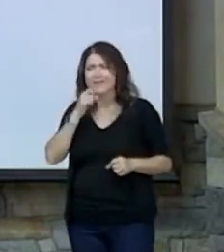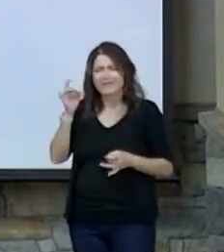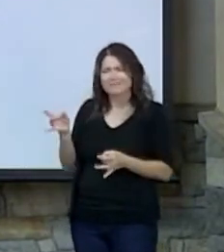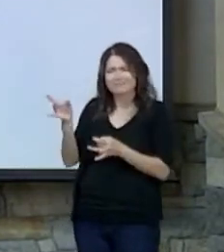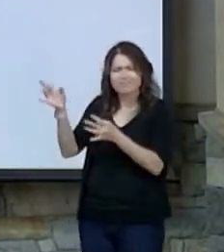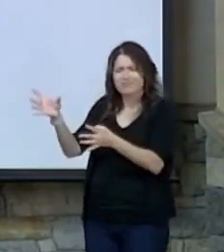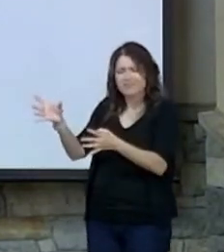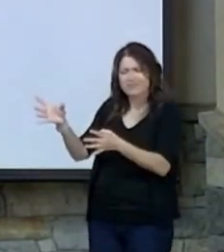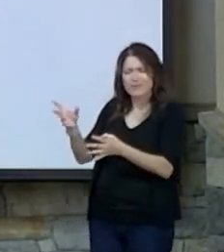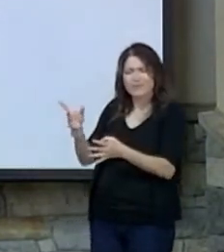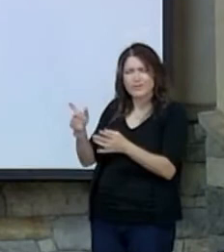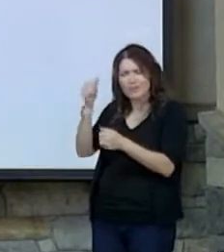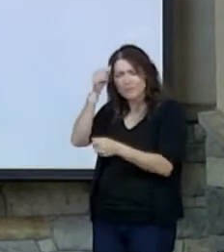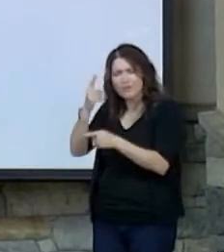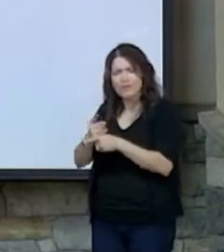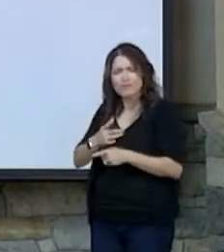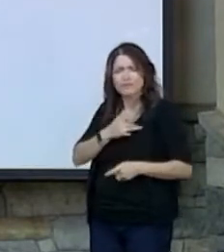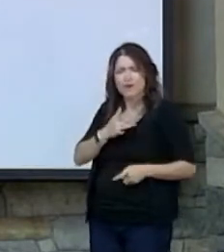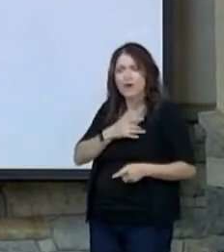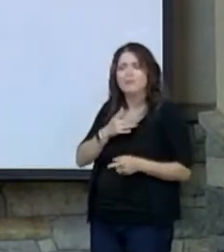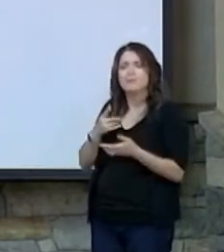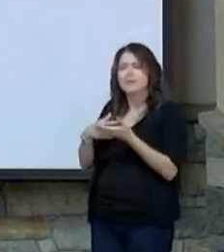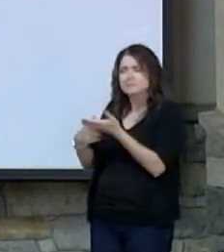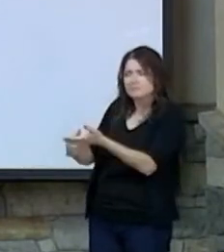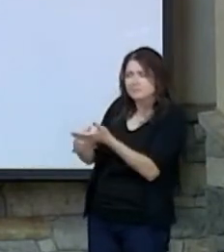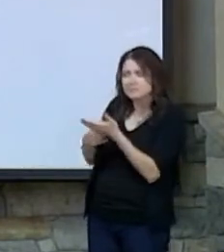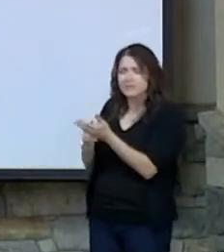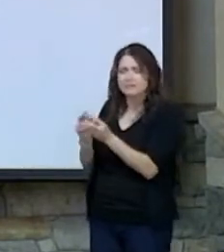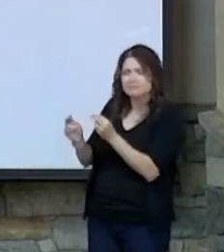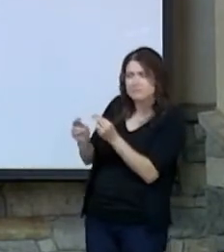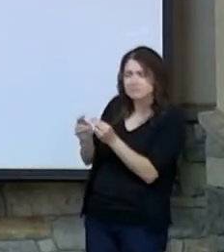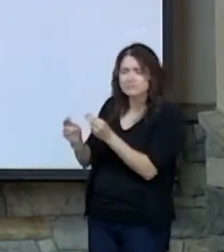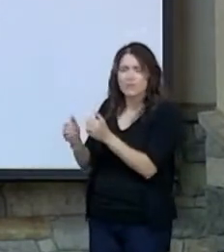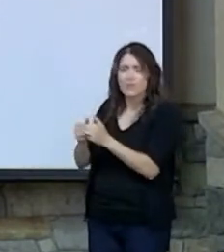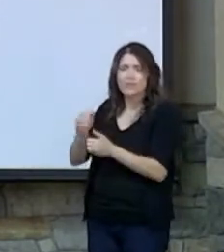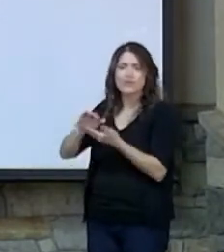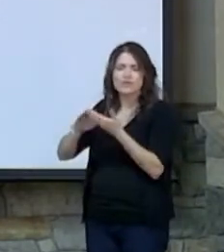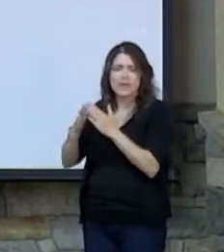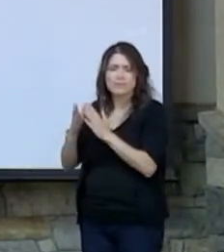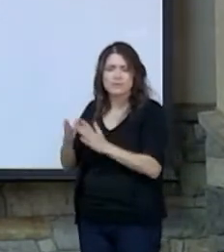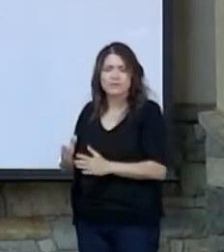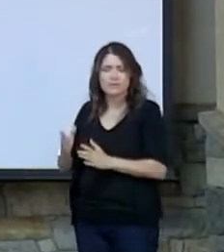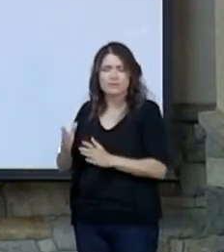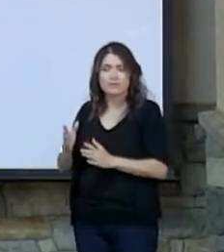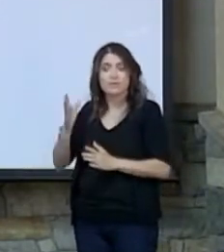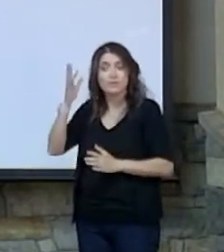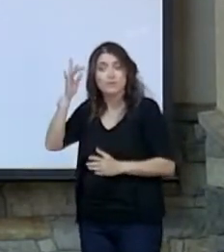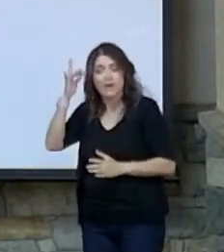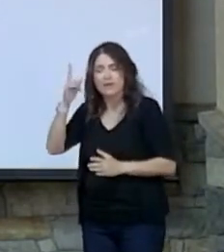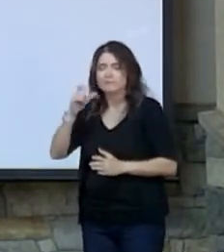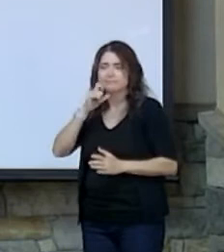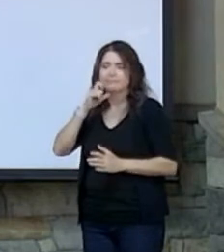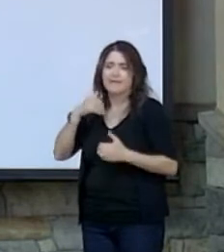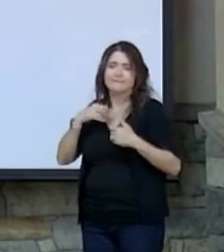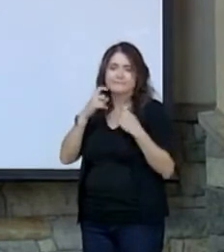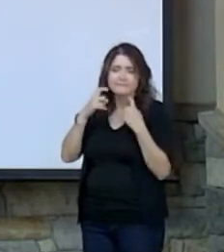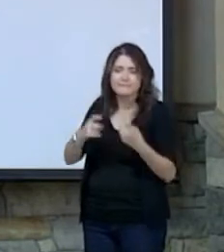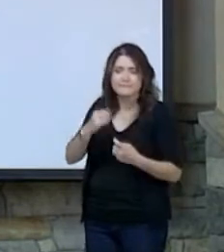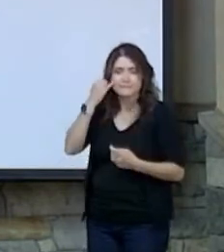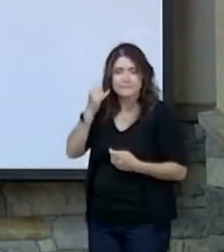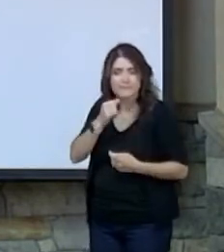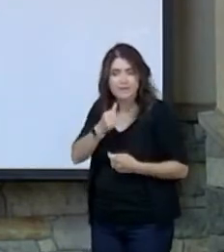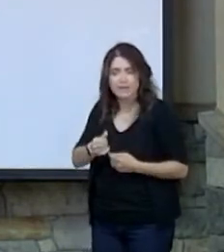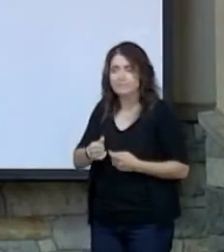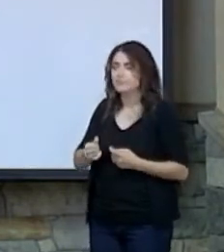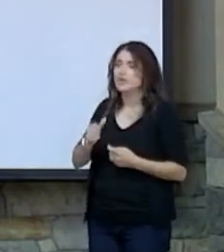but you shall reason frankly with your neighbor lest you incur sin because of him. You shall not take vengeance or